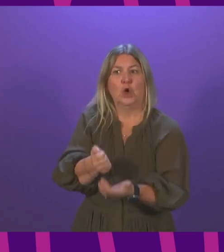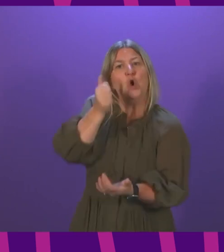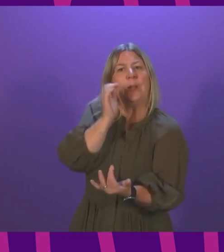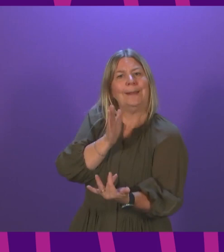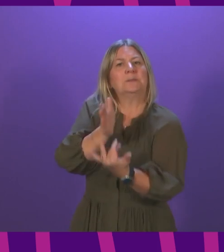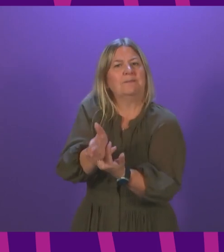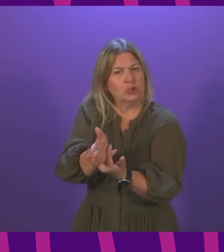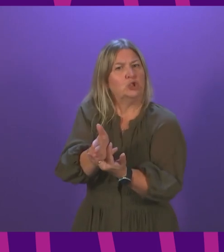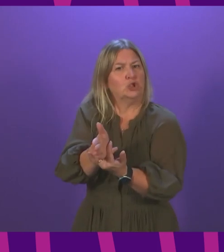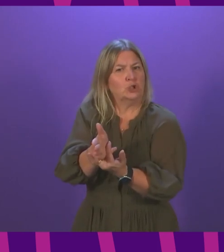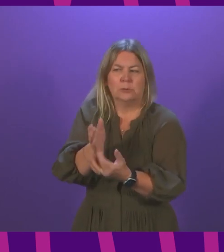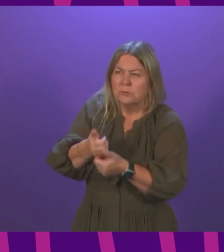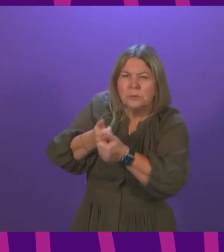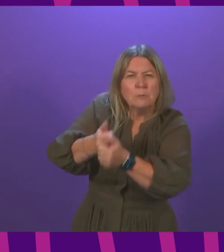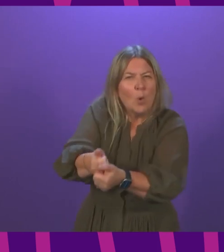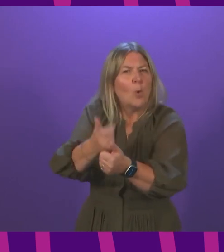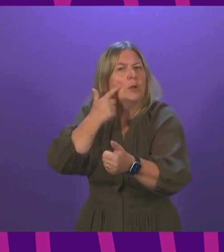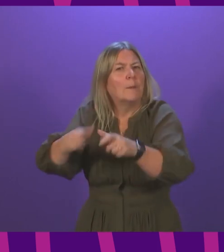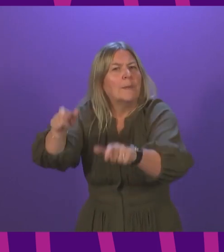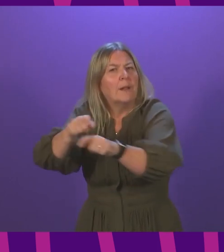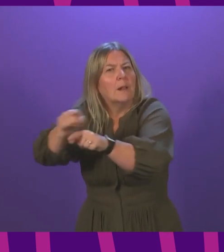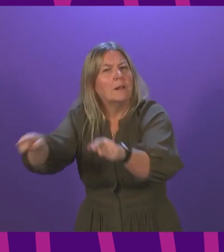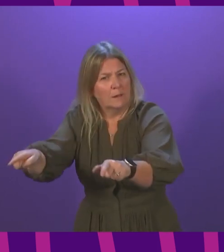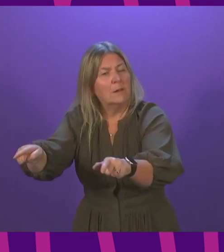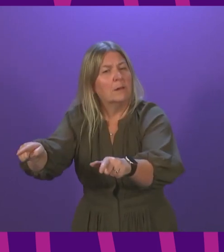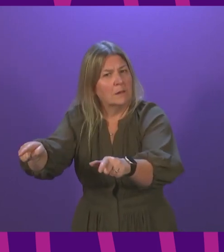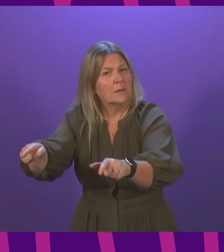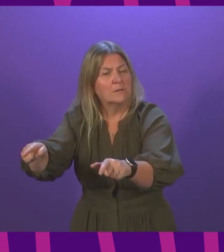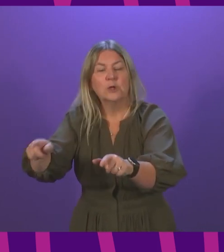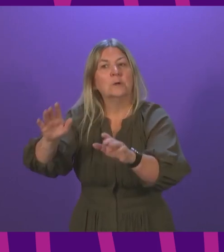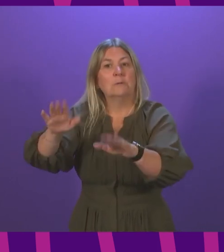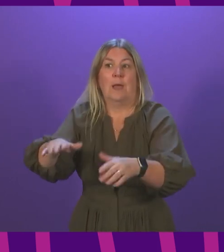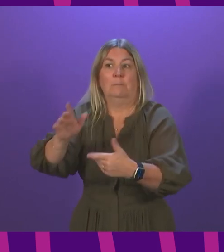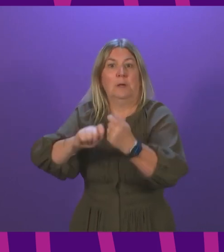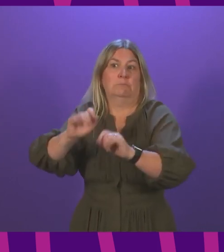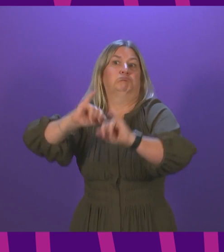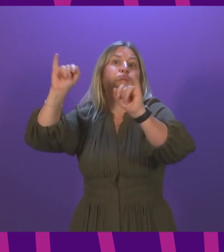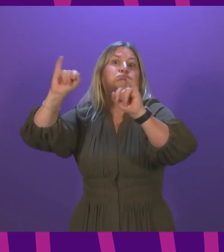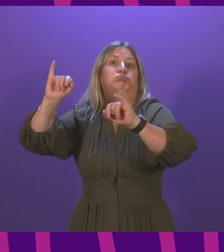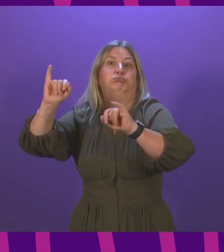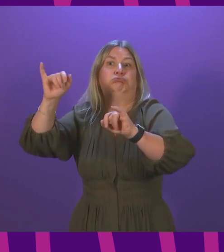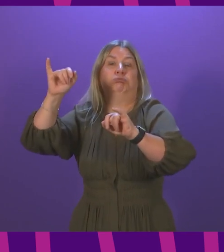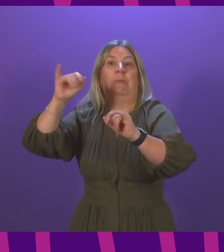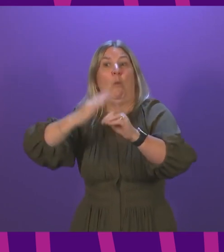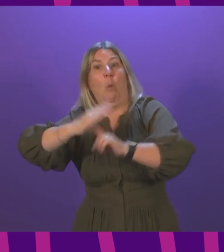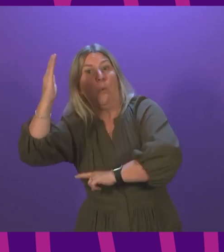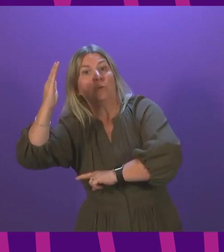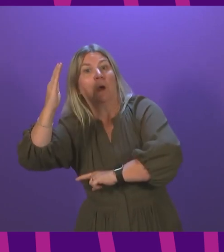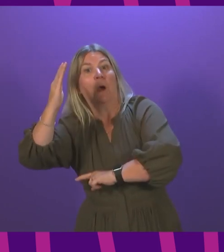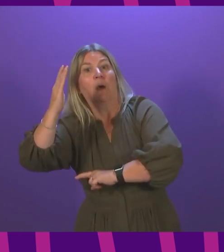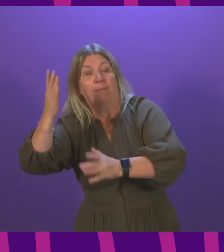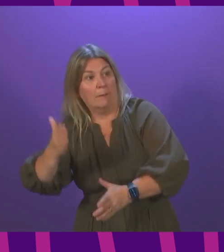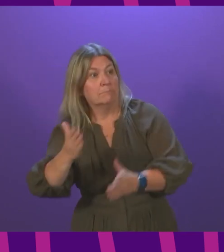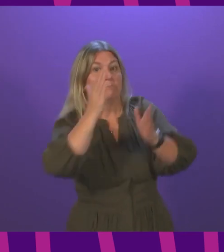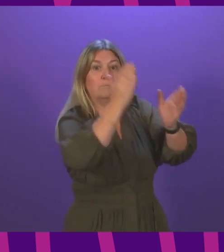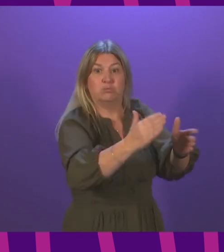for young people and that more of them do not require the services of more specialist provision.